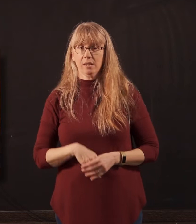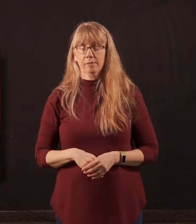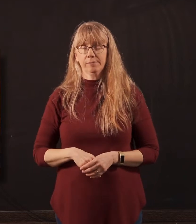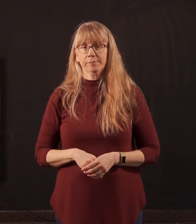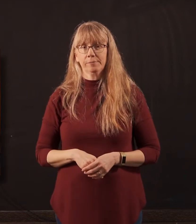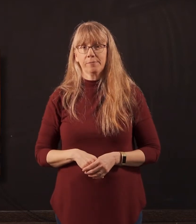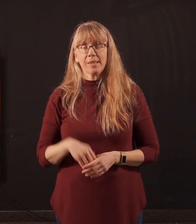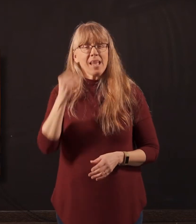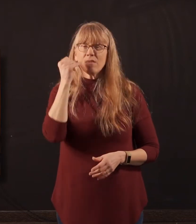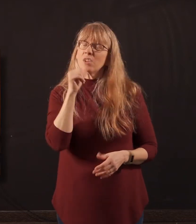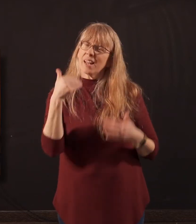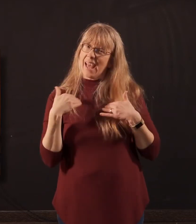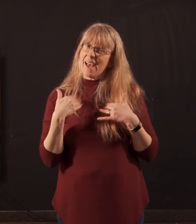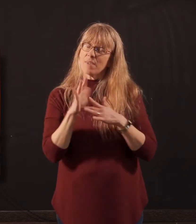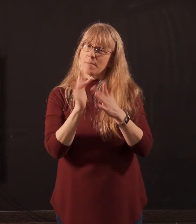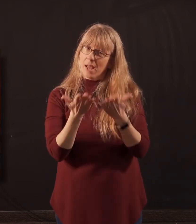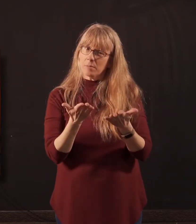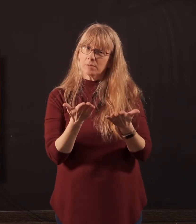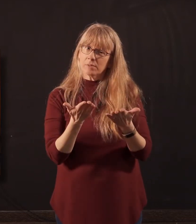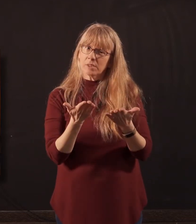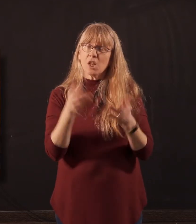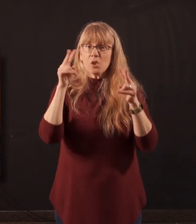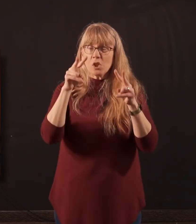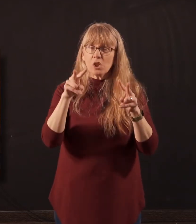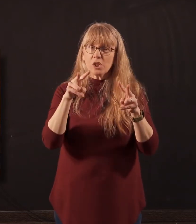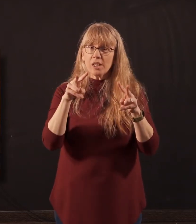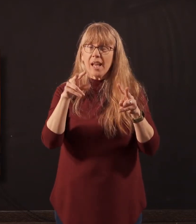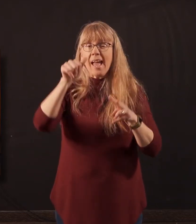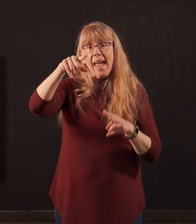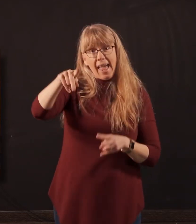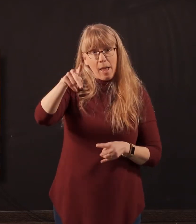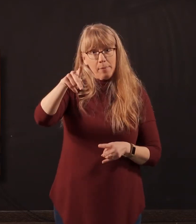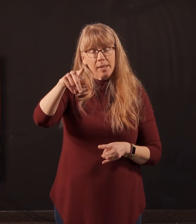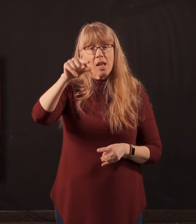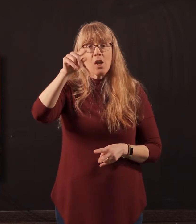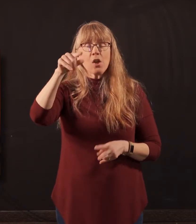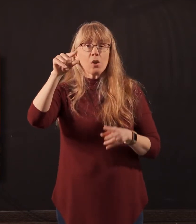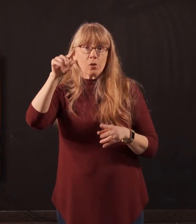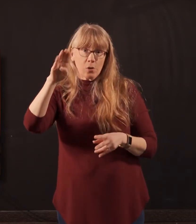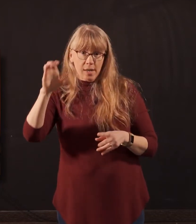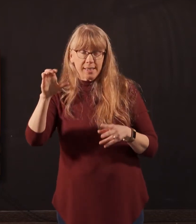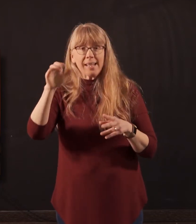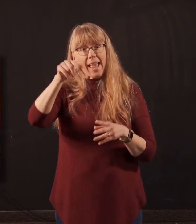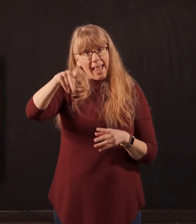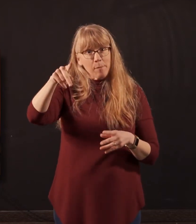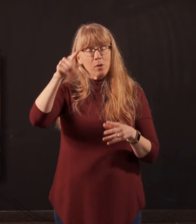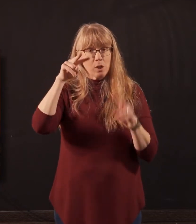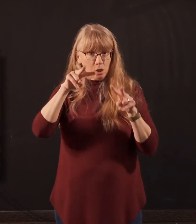If you don't have a Bible, you're welcome to look at the apps, the Graceland app that we have. can follow along by clicking on the